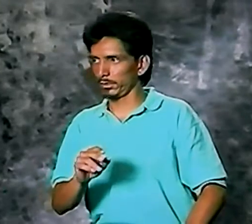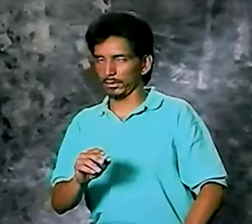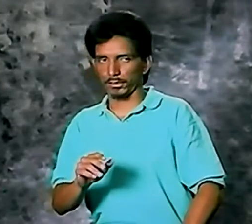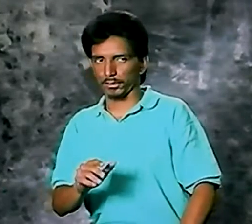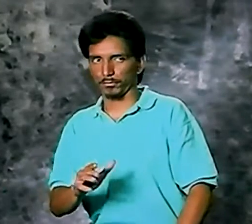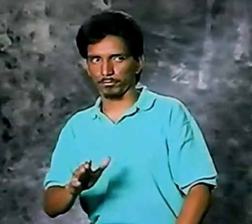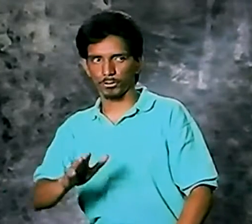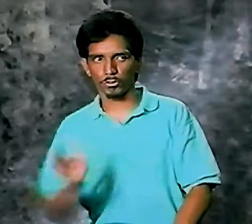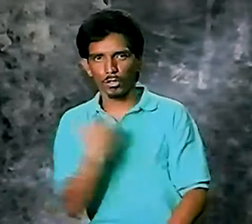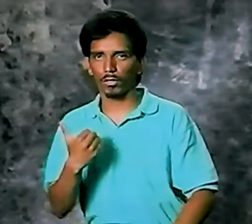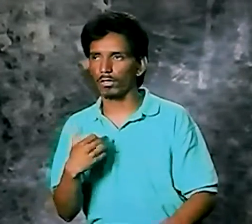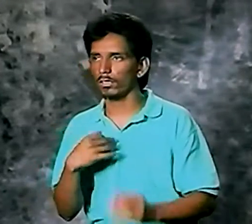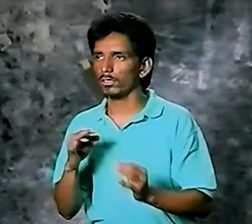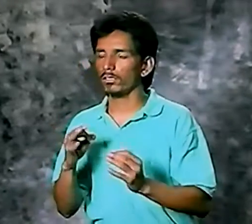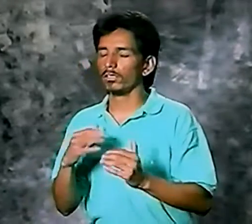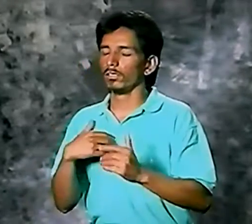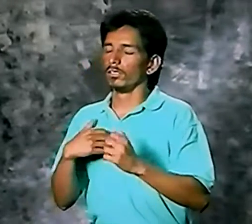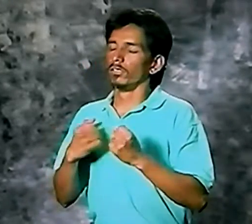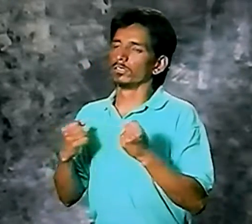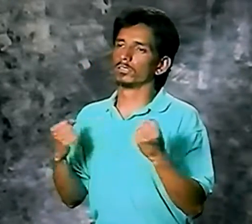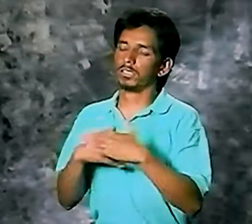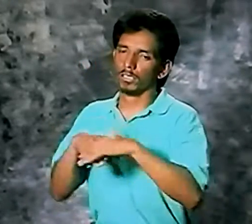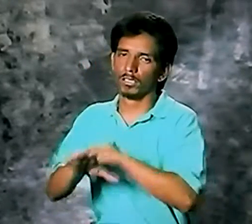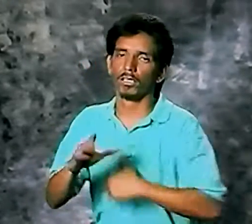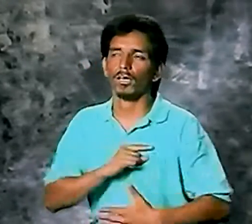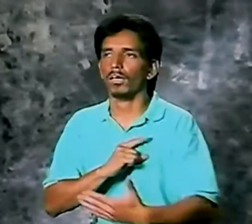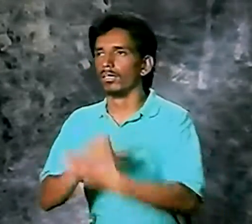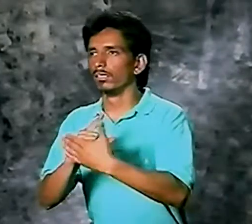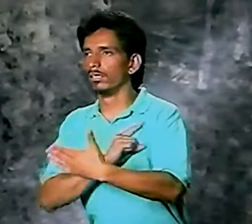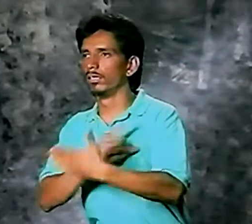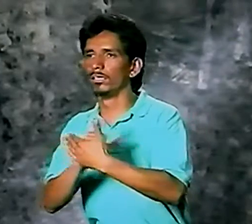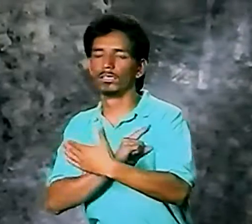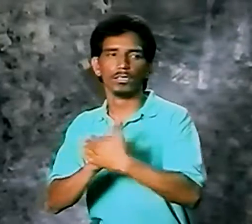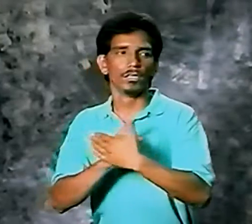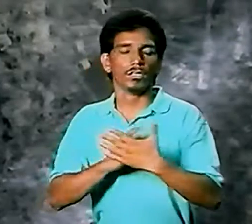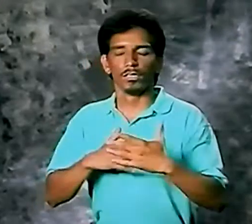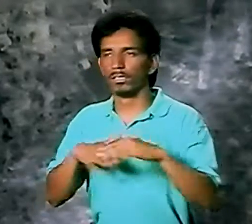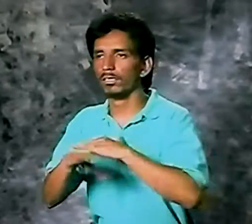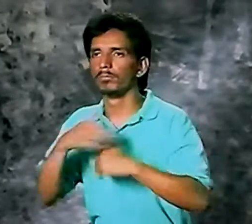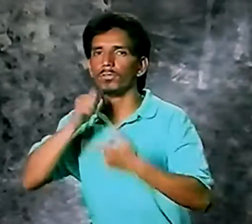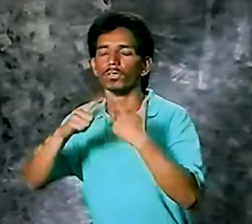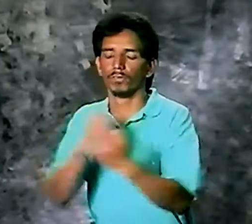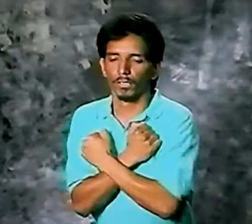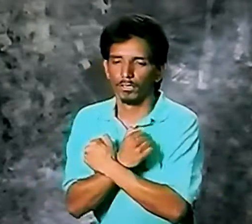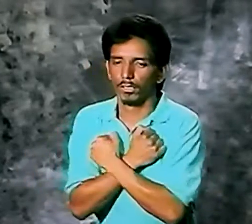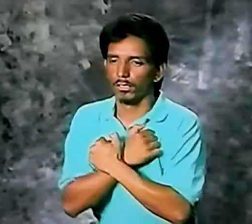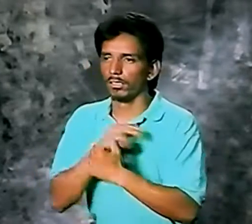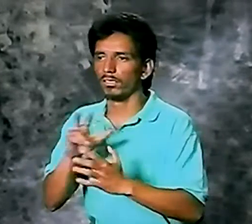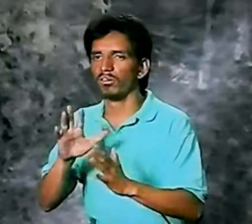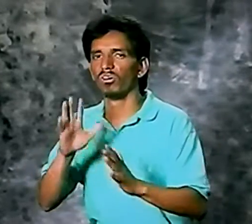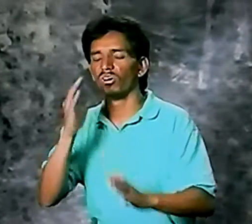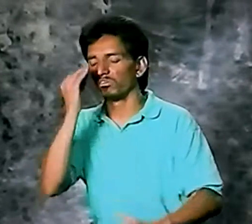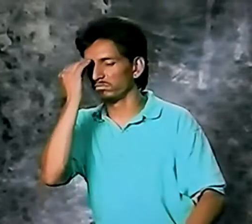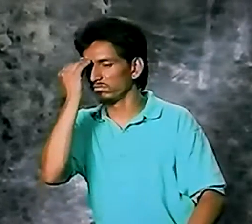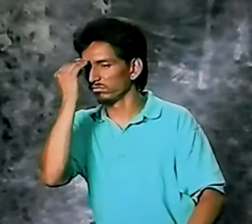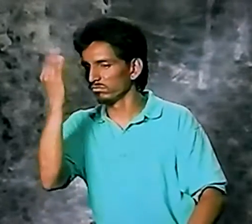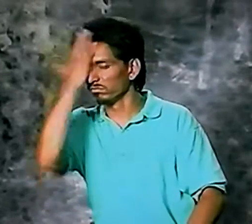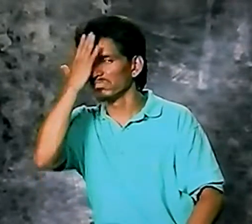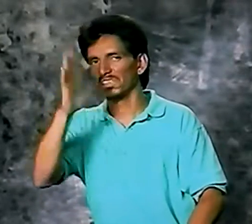okay, go ahead. Oh, my heart was beating a mile a minute. I was just so nervous. I gave my girlfriend a